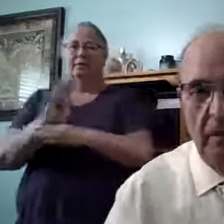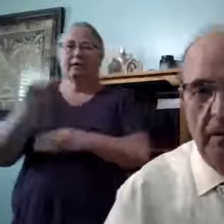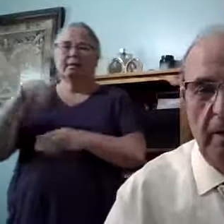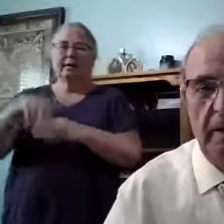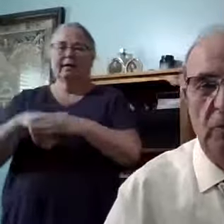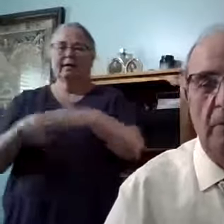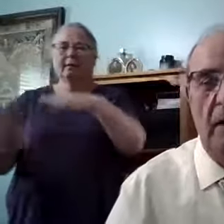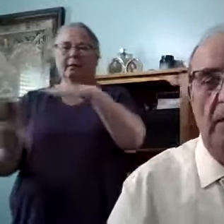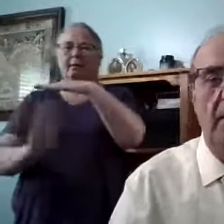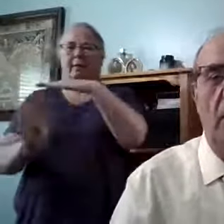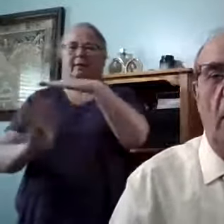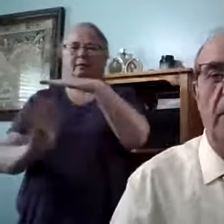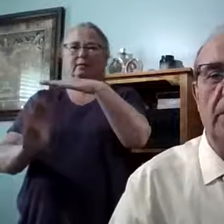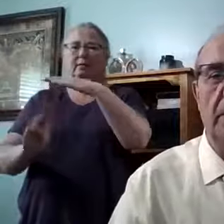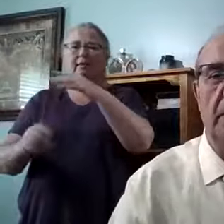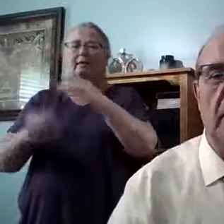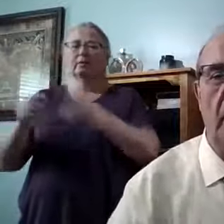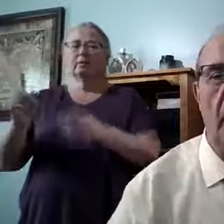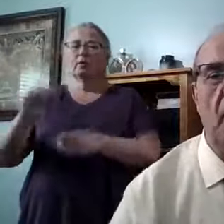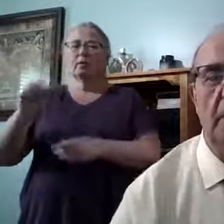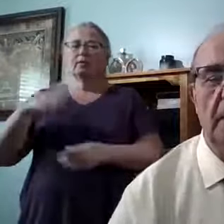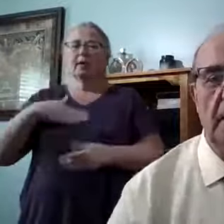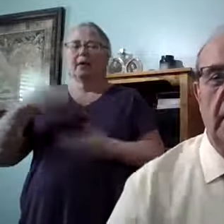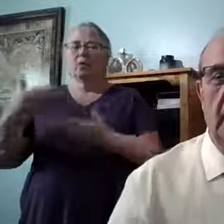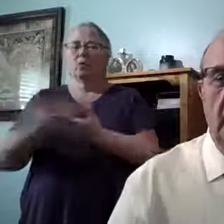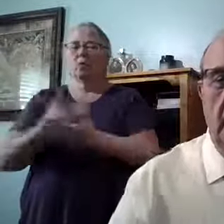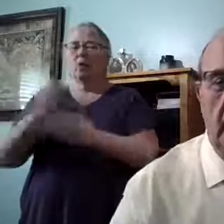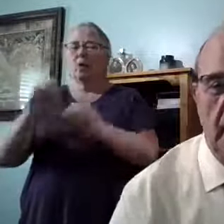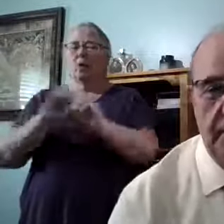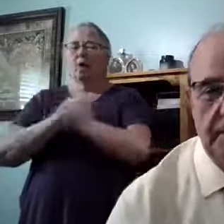basement all day. That's where my new office is here at home.